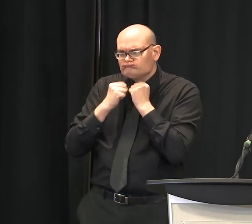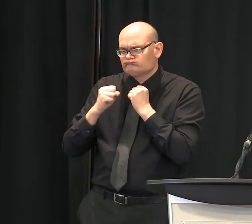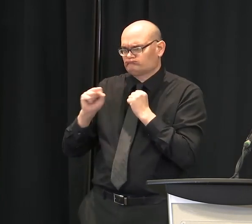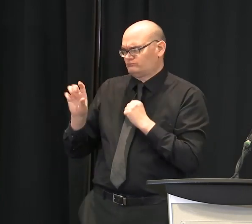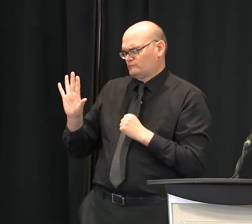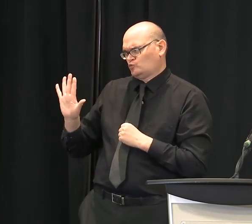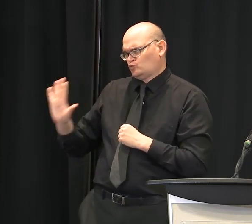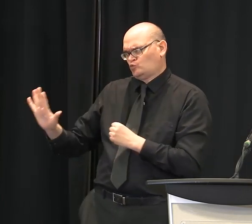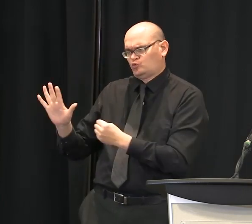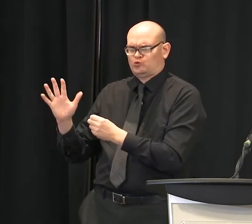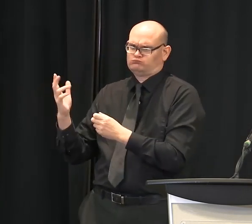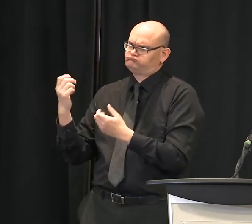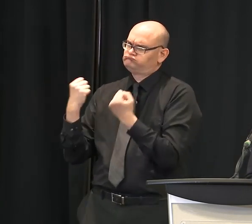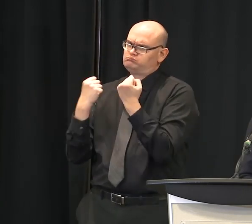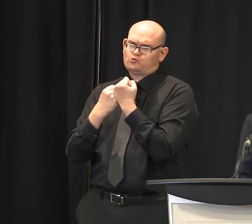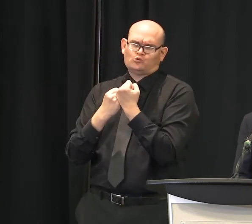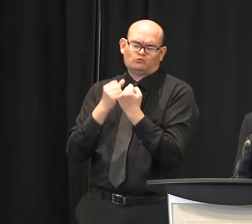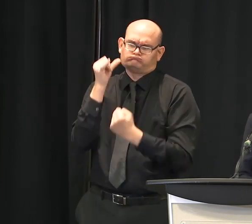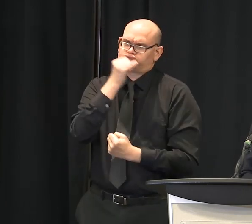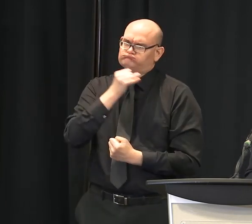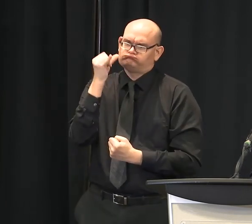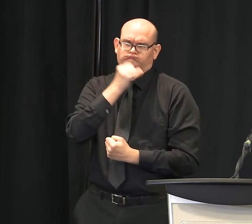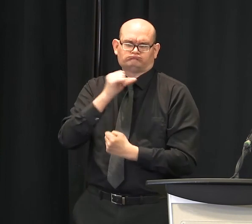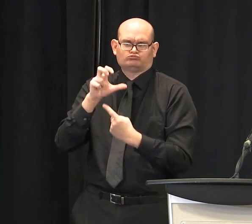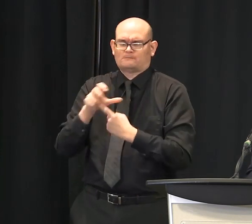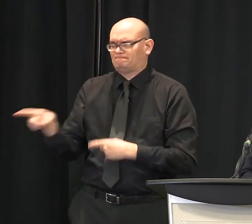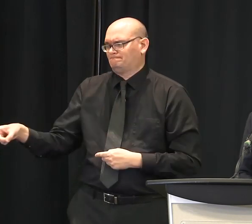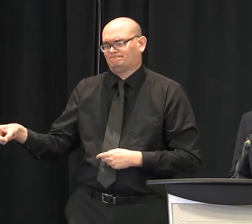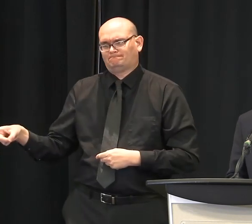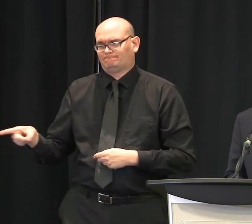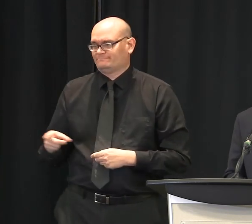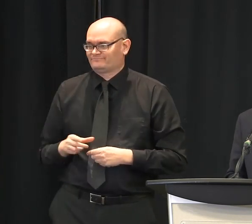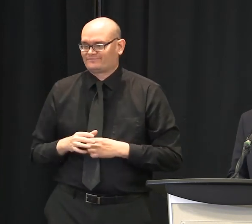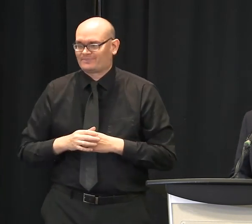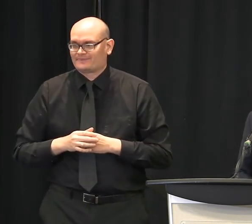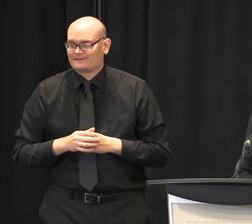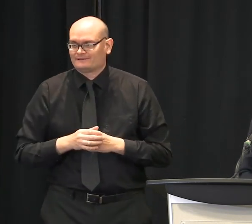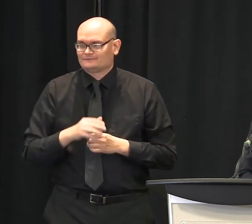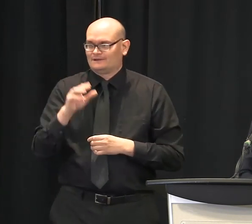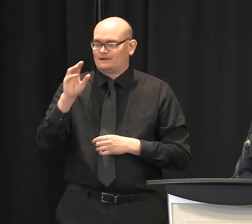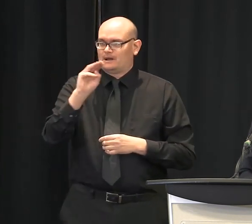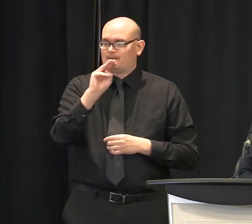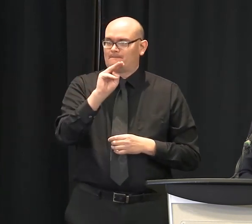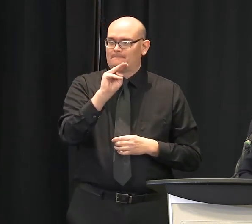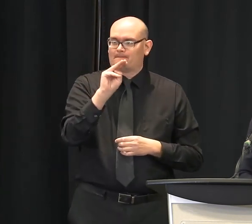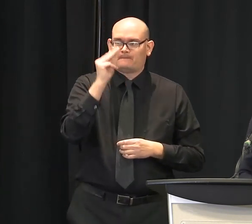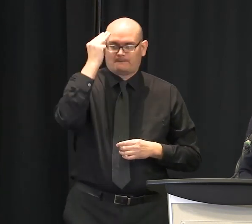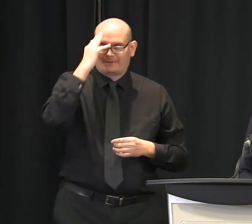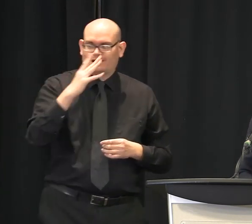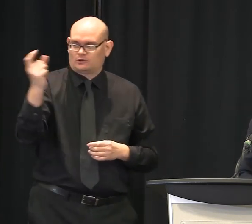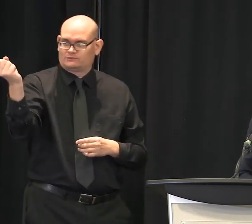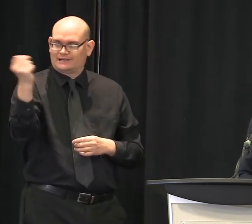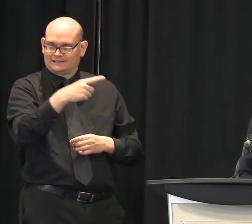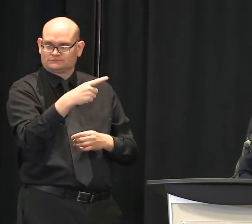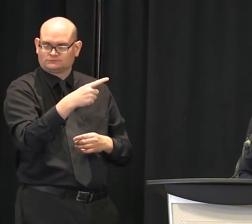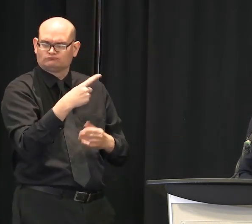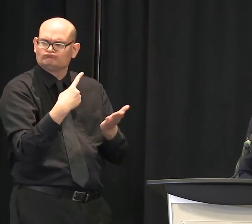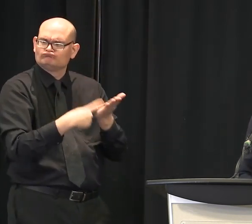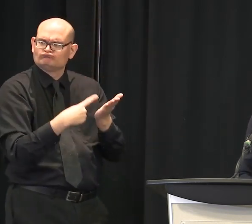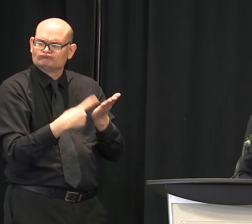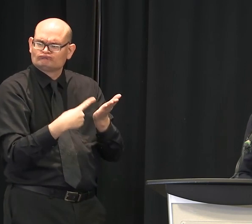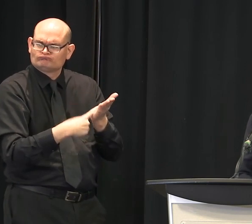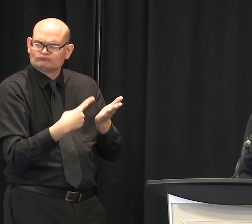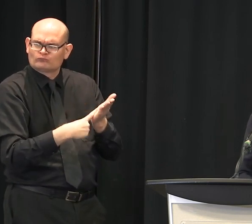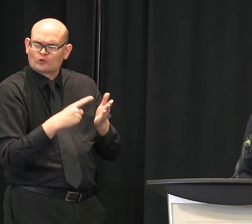Just, Mayor, could you elaborate on the opening of the park and the trails? I mean, this gives the impression to some people who maybe